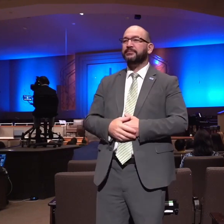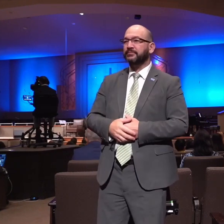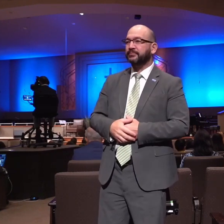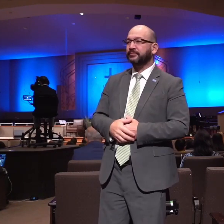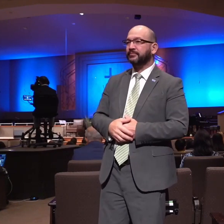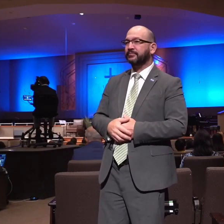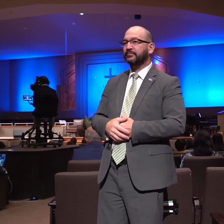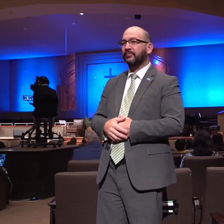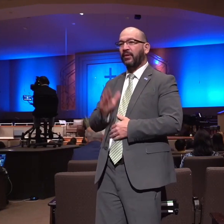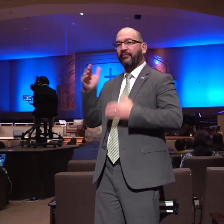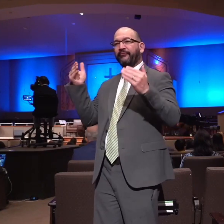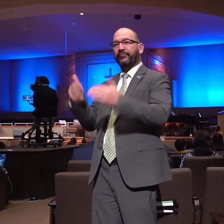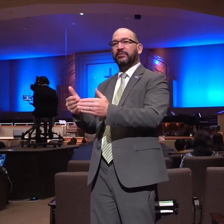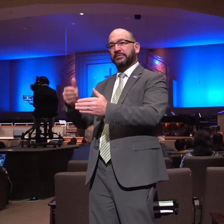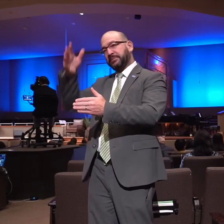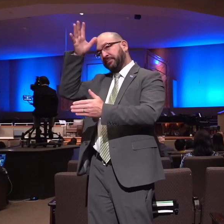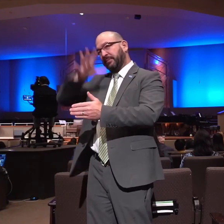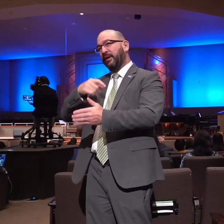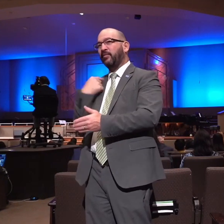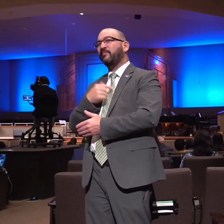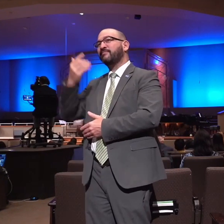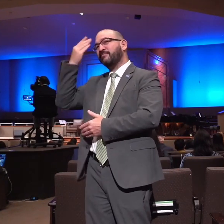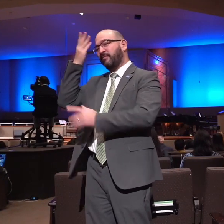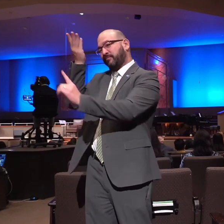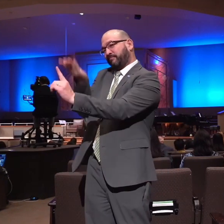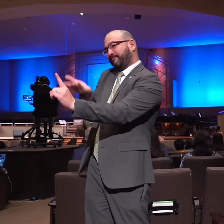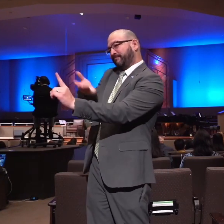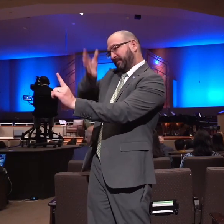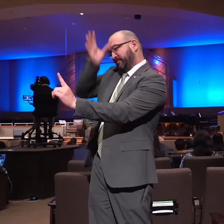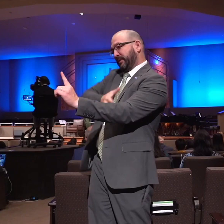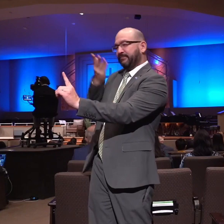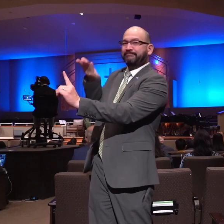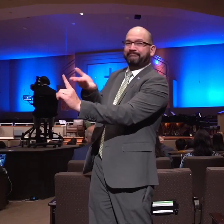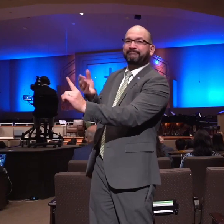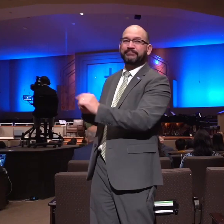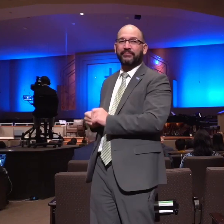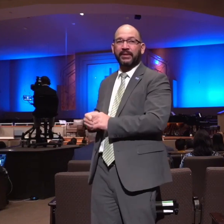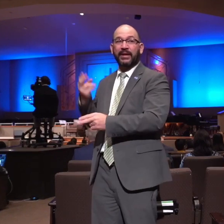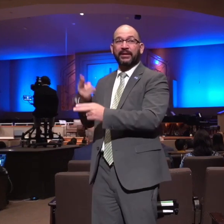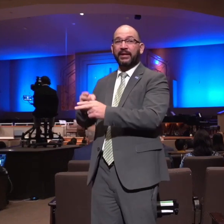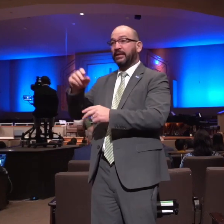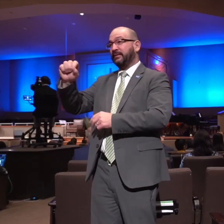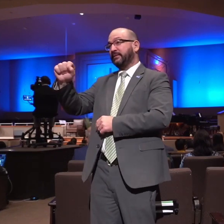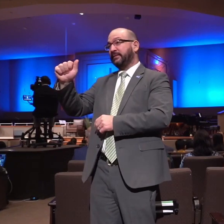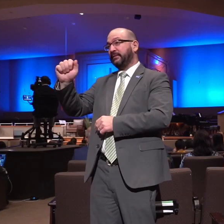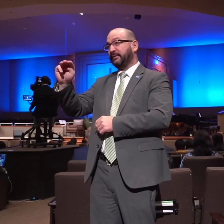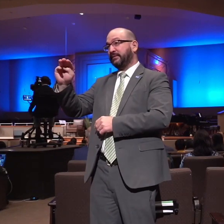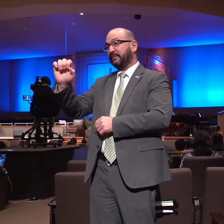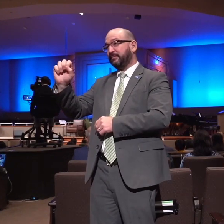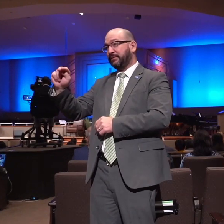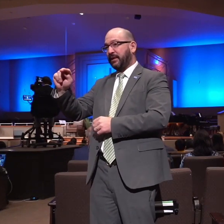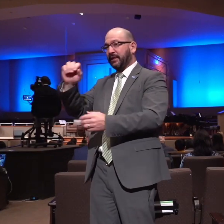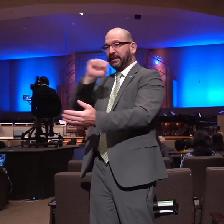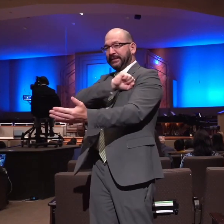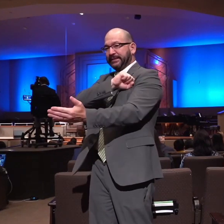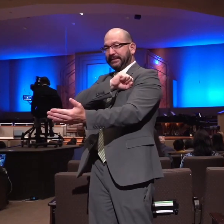that I think we all are fairly familiar his name is Samson Judges chapter 13